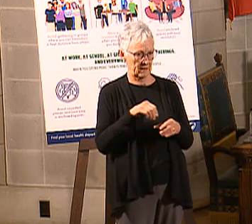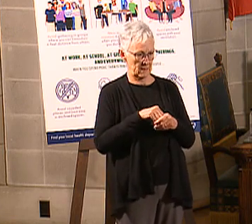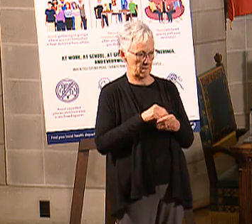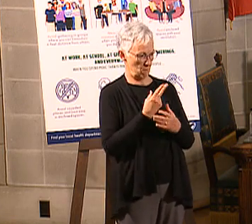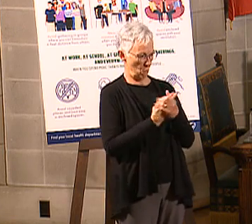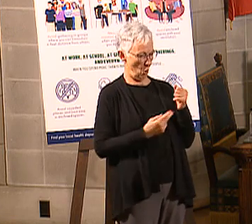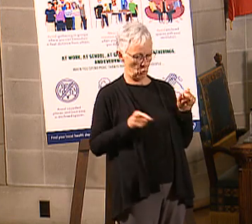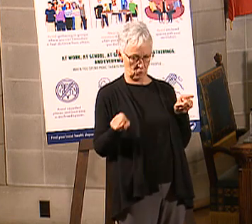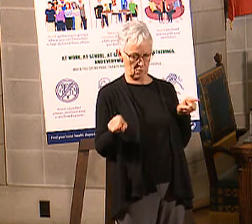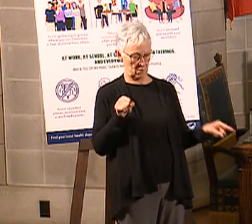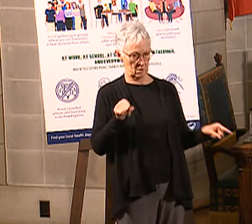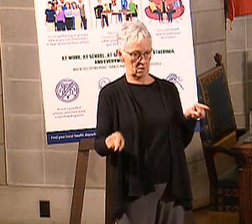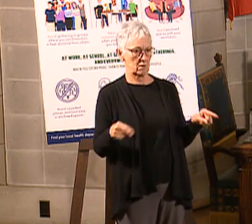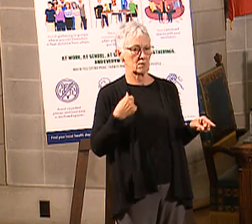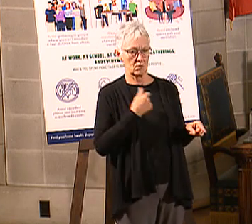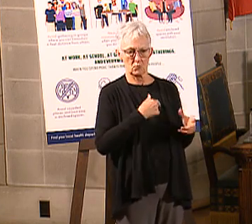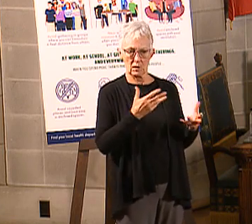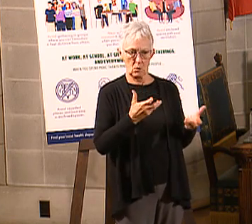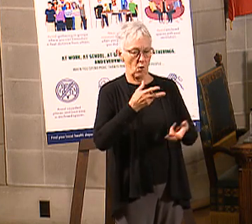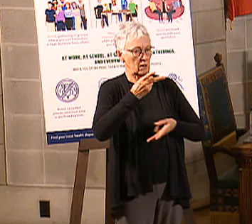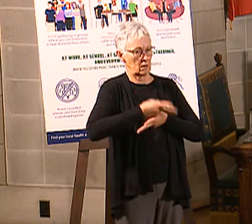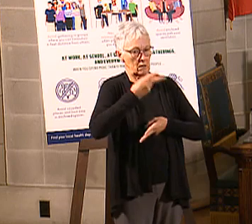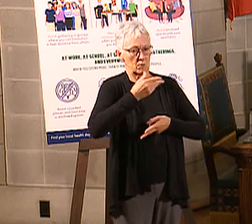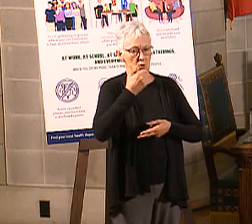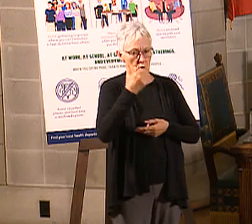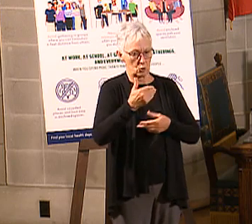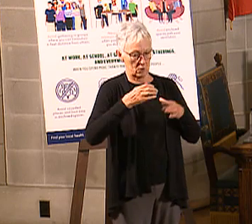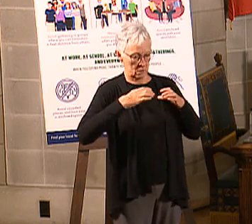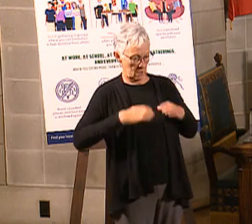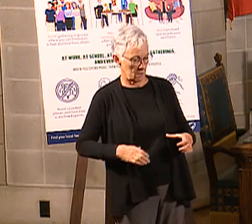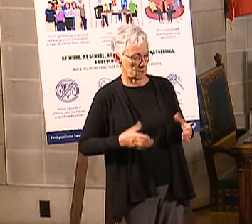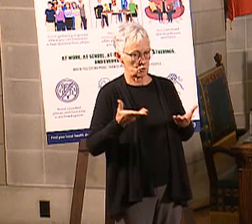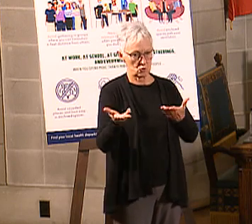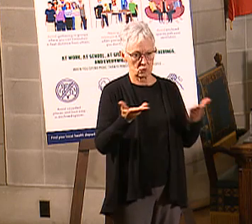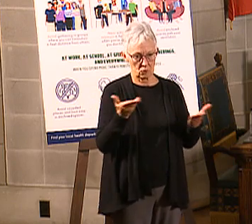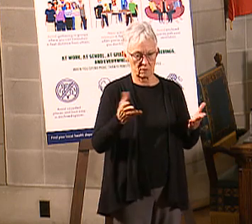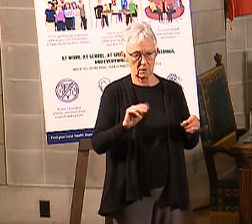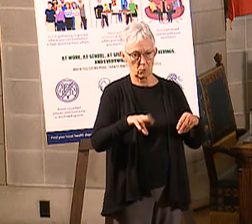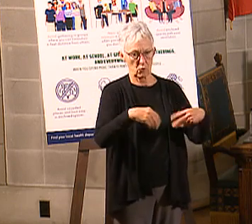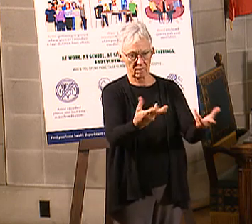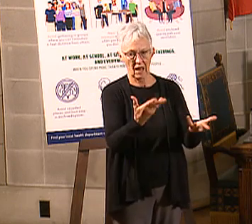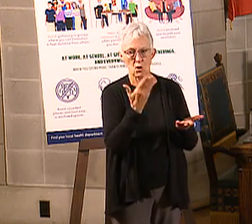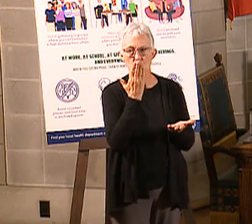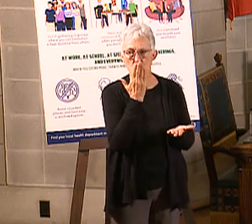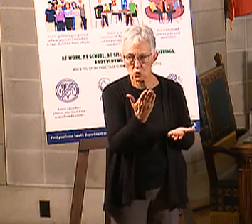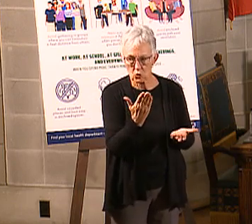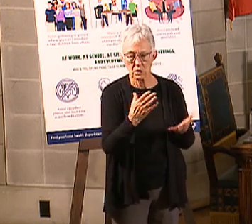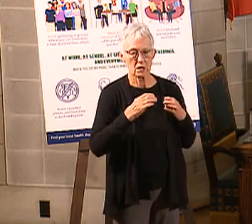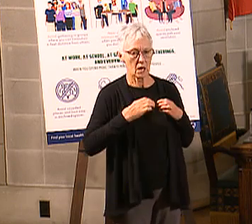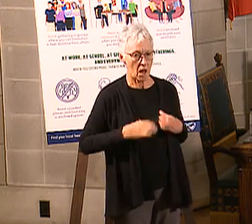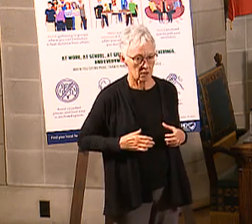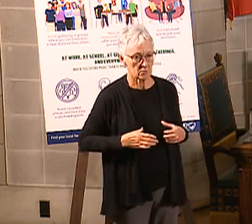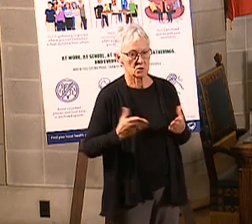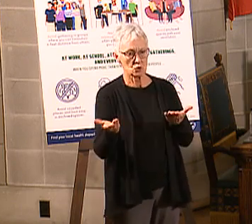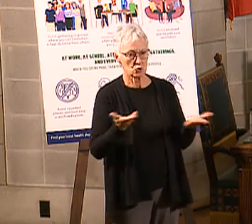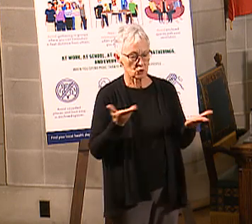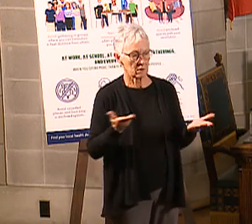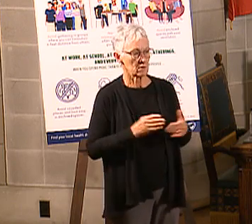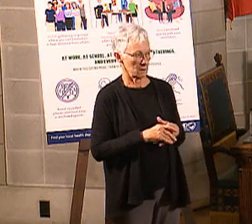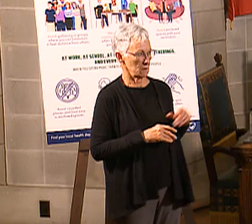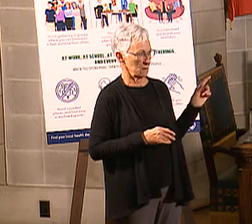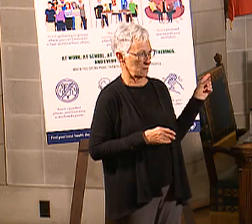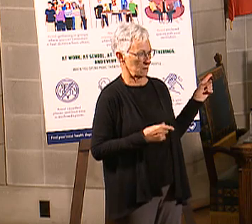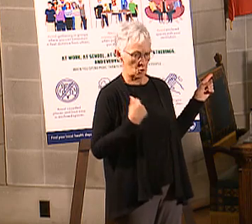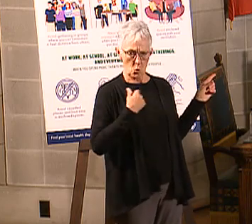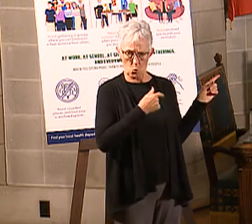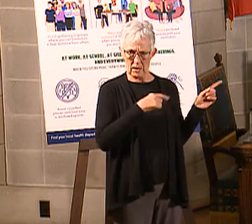keep our good customer service call times and continue to provide that great customer service. And, Nate, we have to verify current Medicaid enrollees,